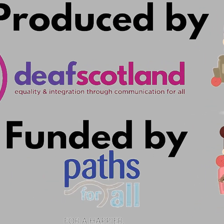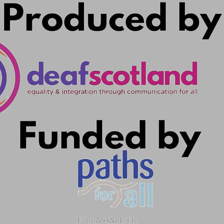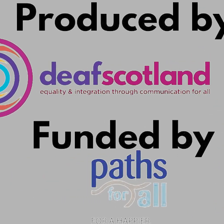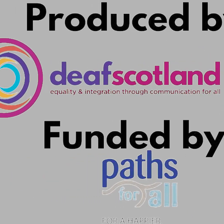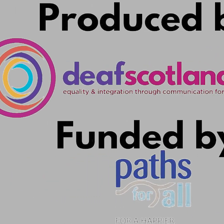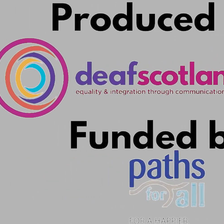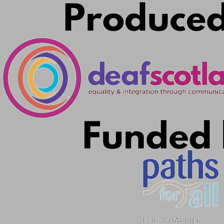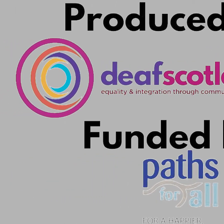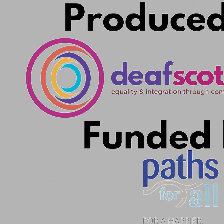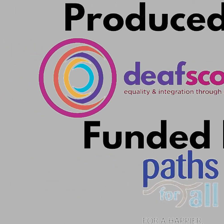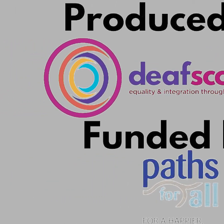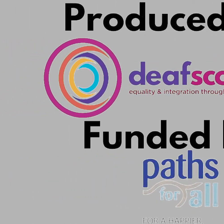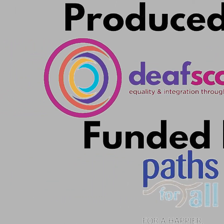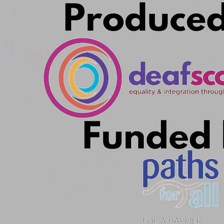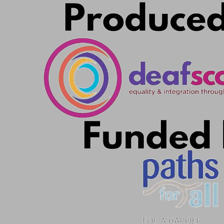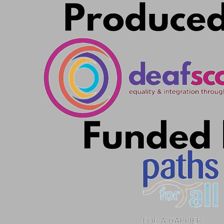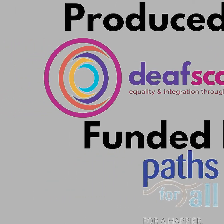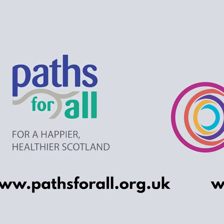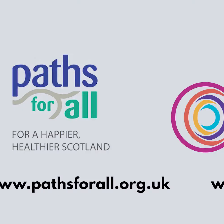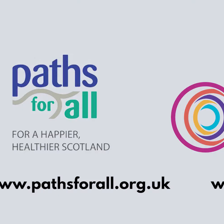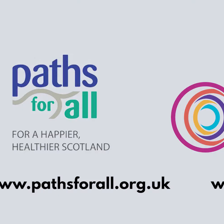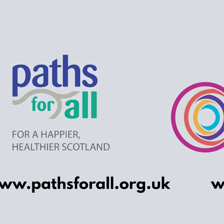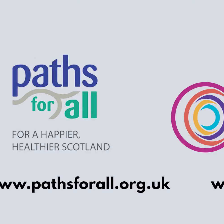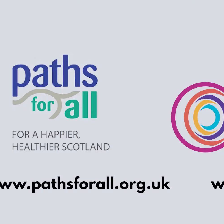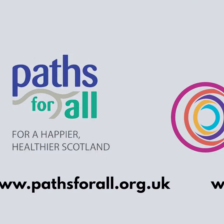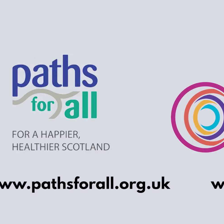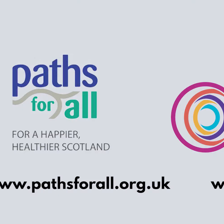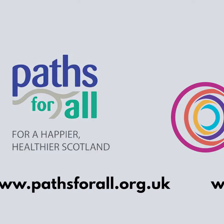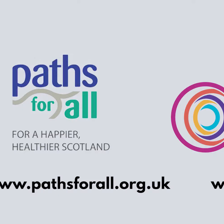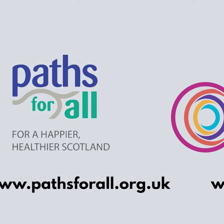Using theatre with andingly martial is a way to for There